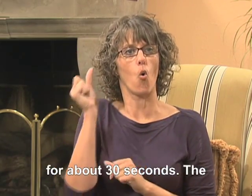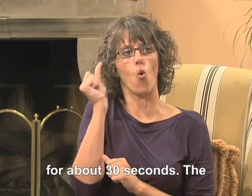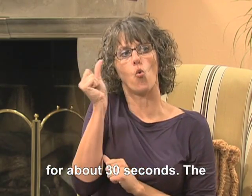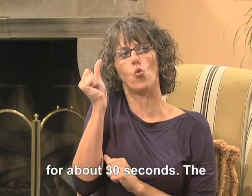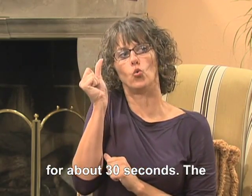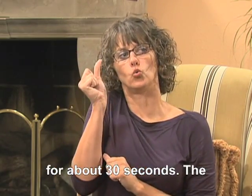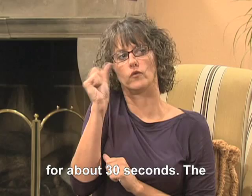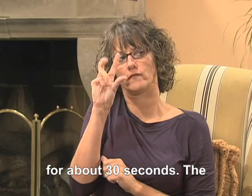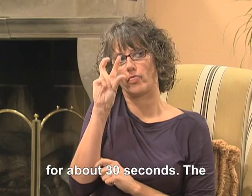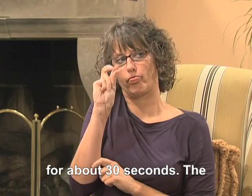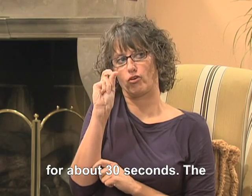about 30 seconds.